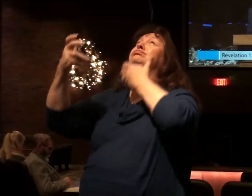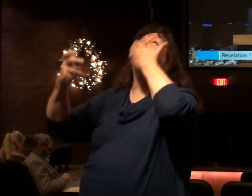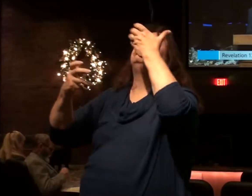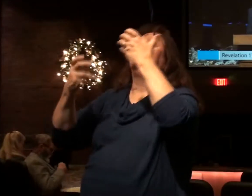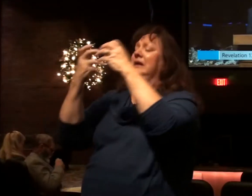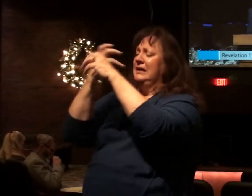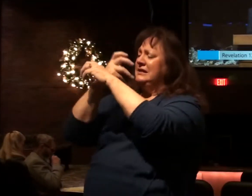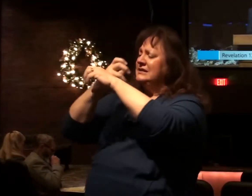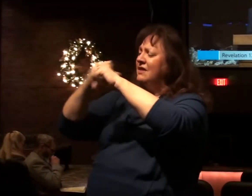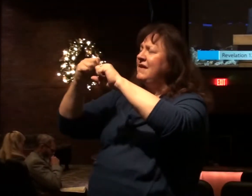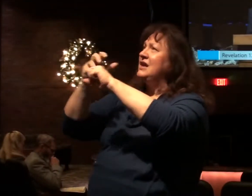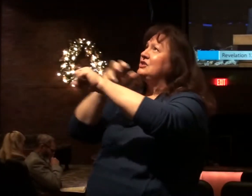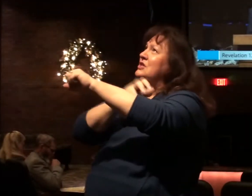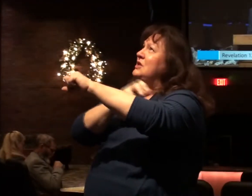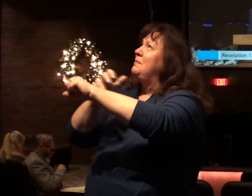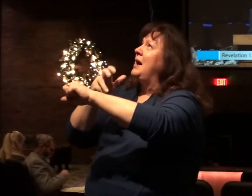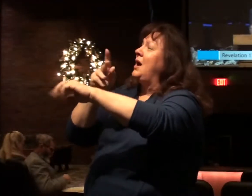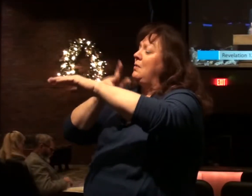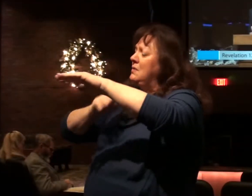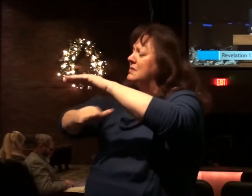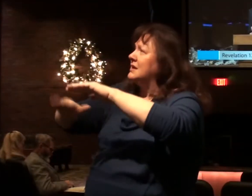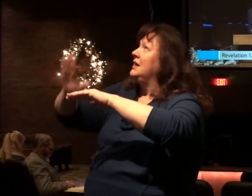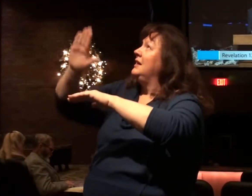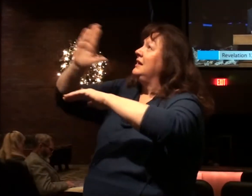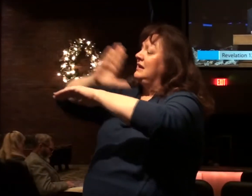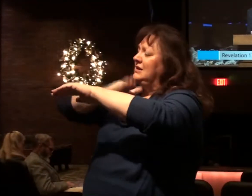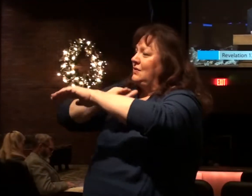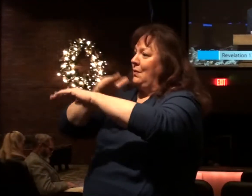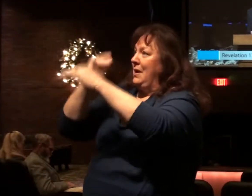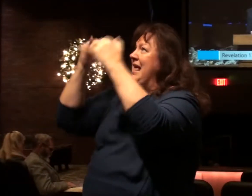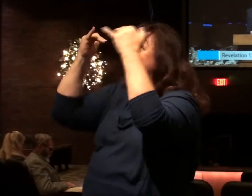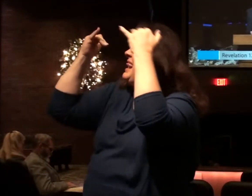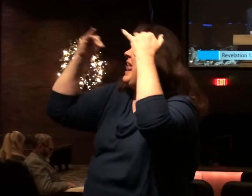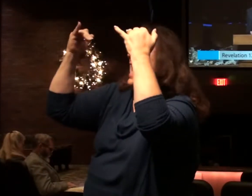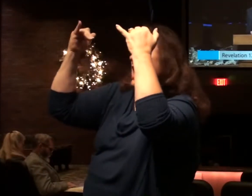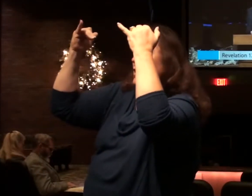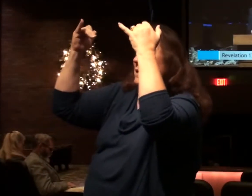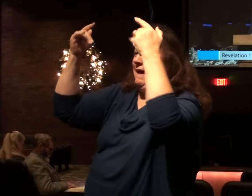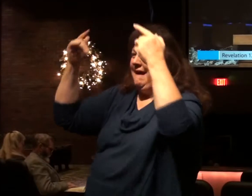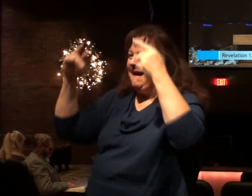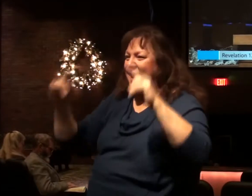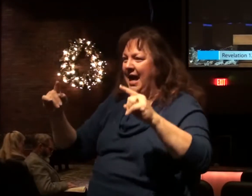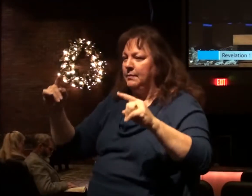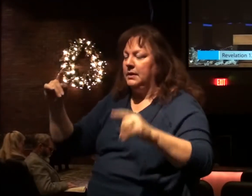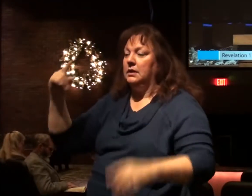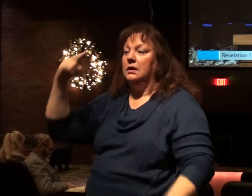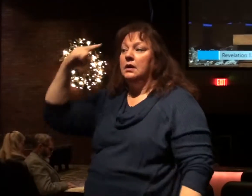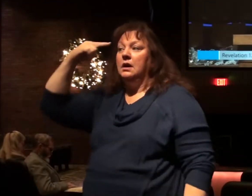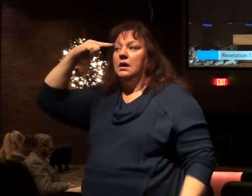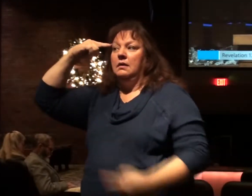the power, the kingdom of our God, the authority of his Christ have come for